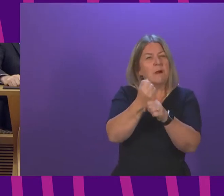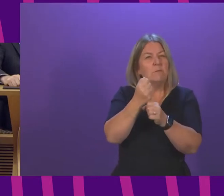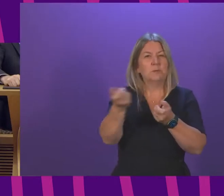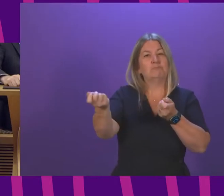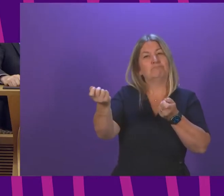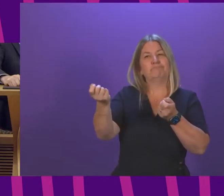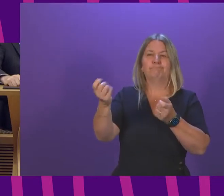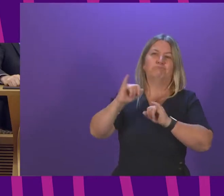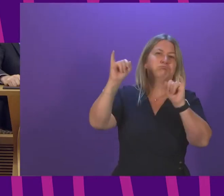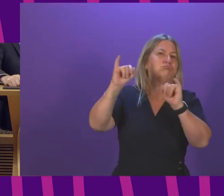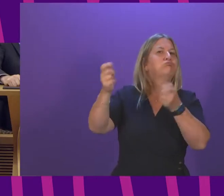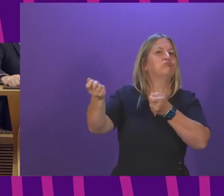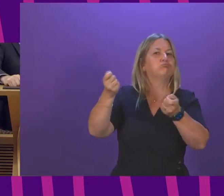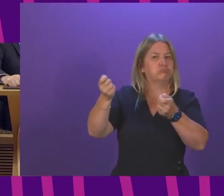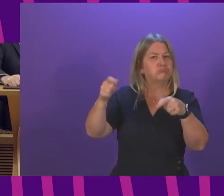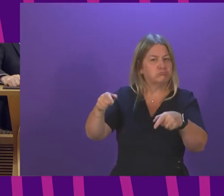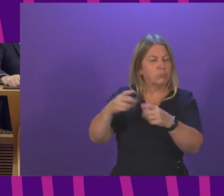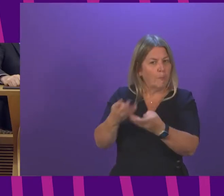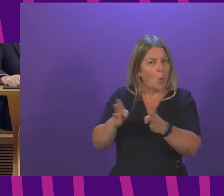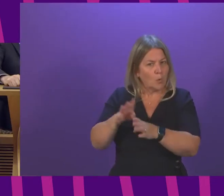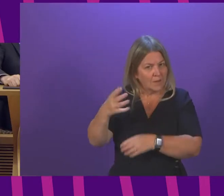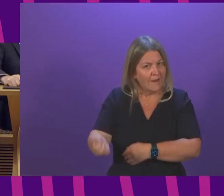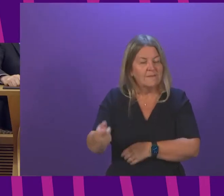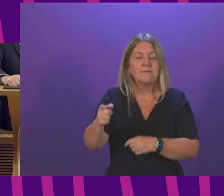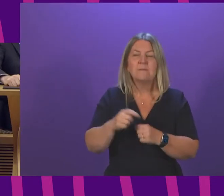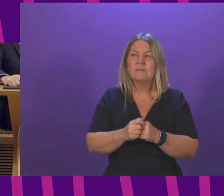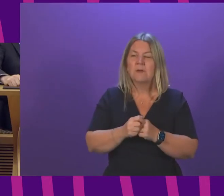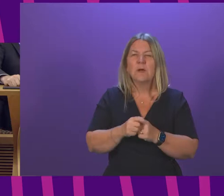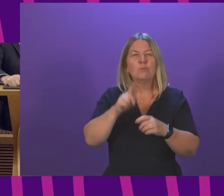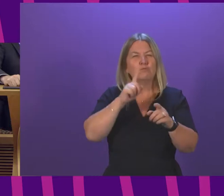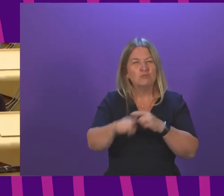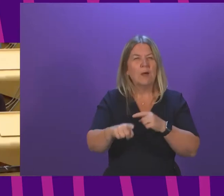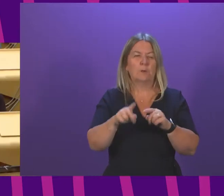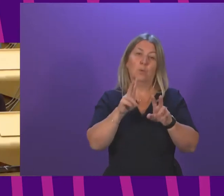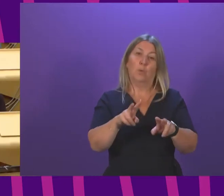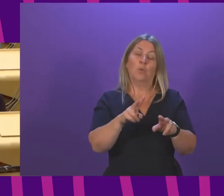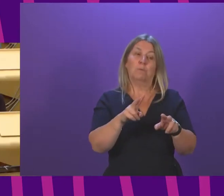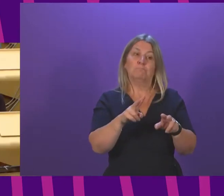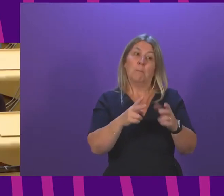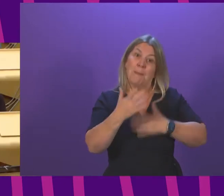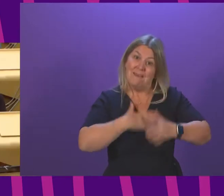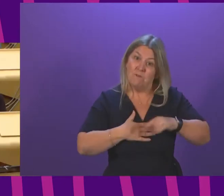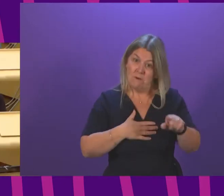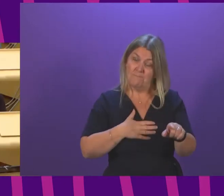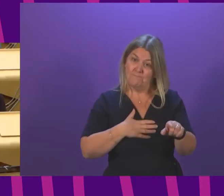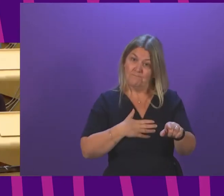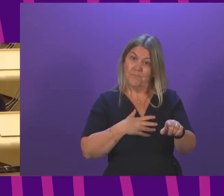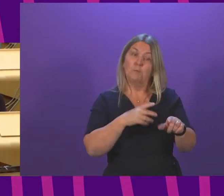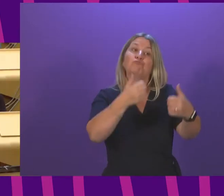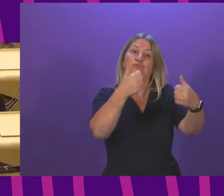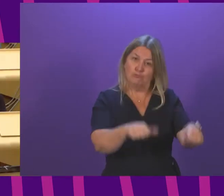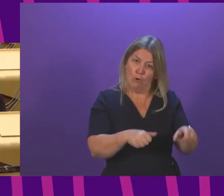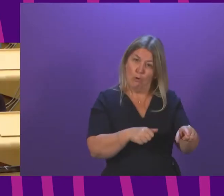to essentially address some of the behaviour that led to the dismissiveness of individuals.